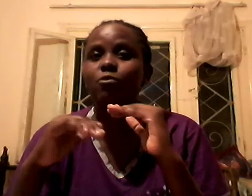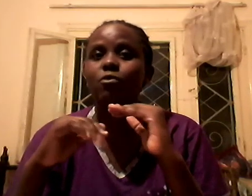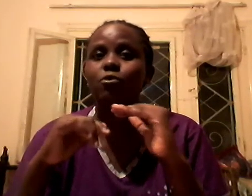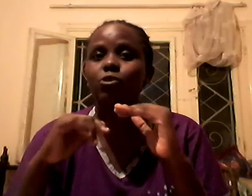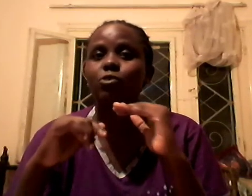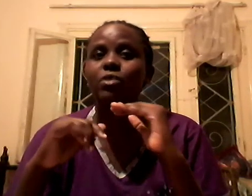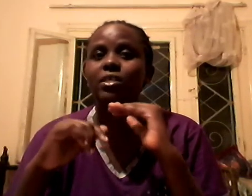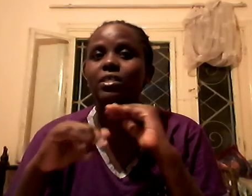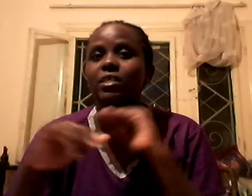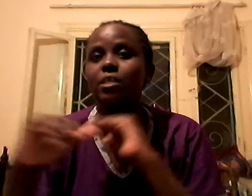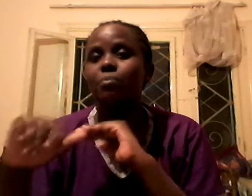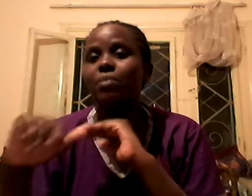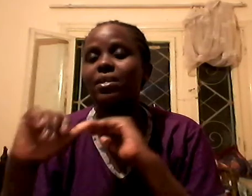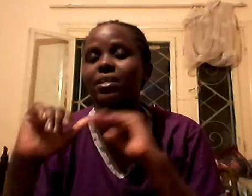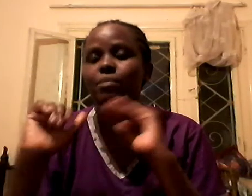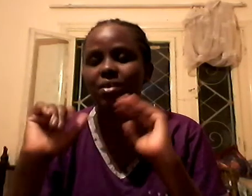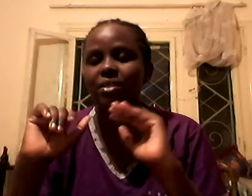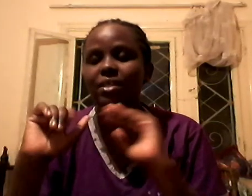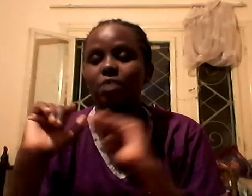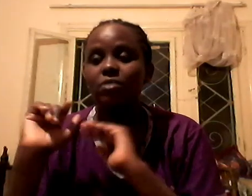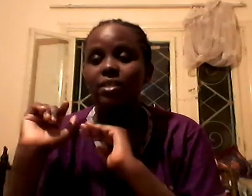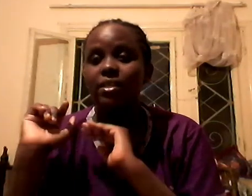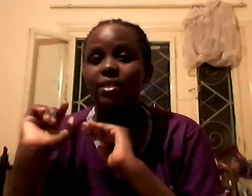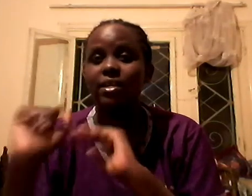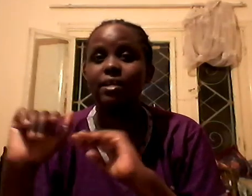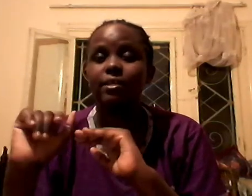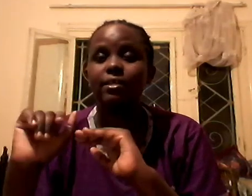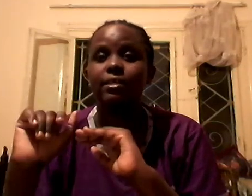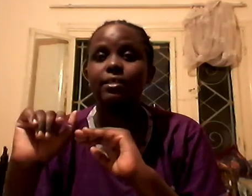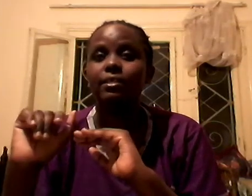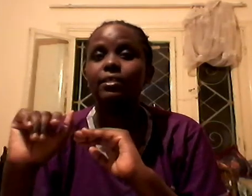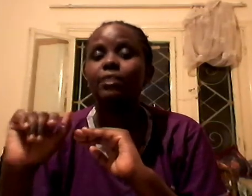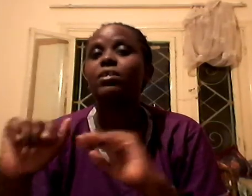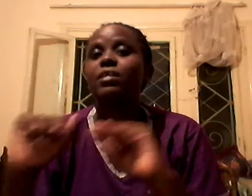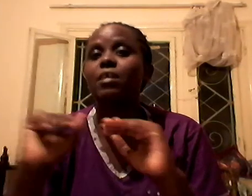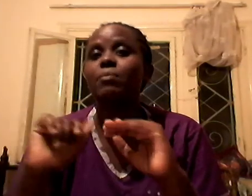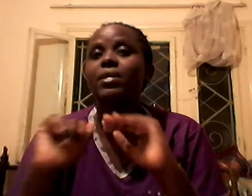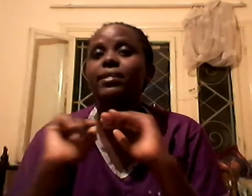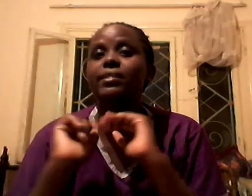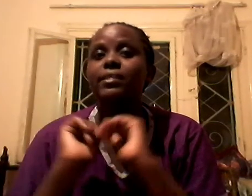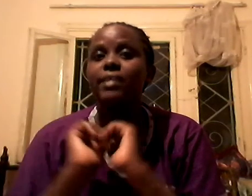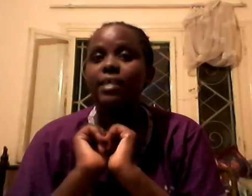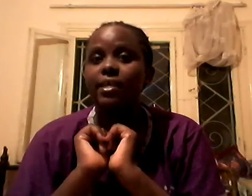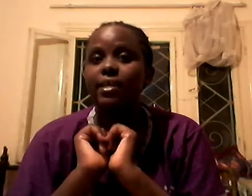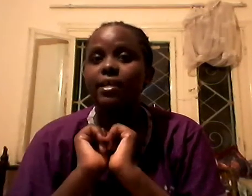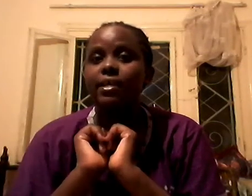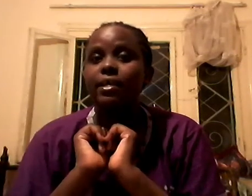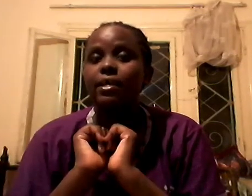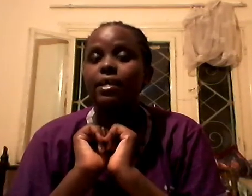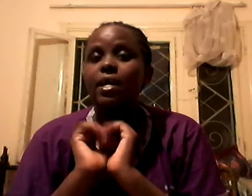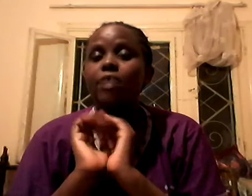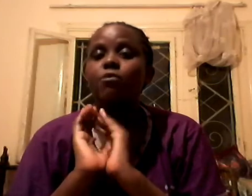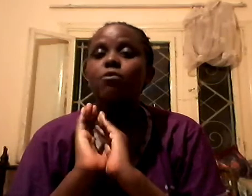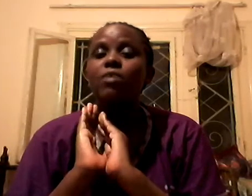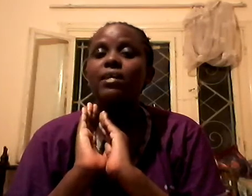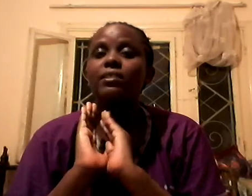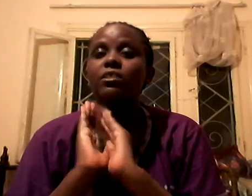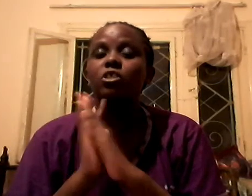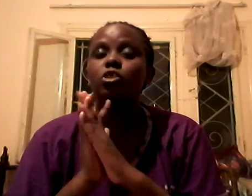also is desperate outside there, he will come and stay. And all attention